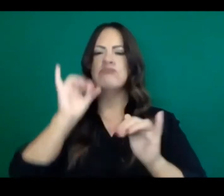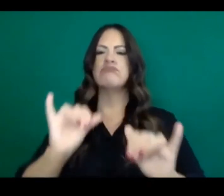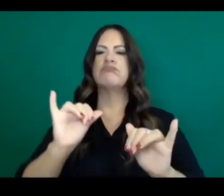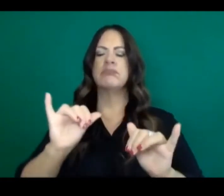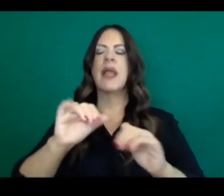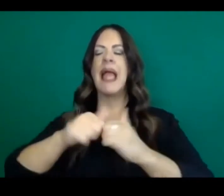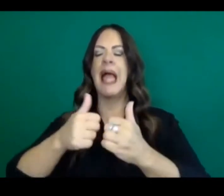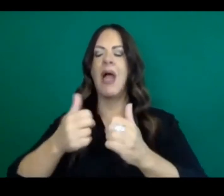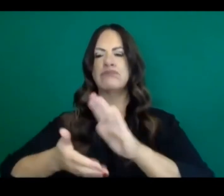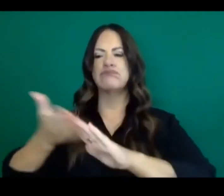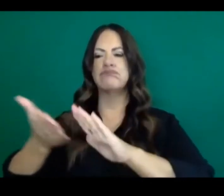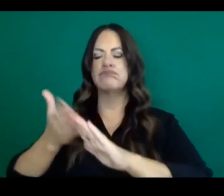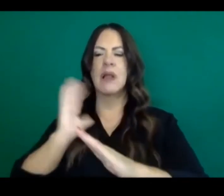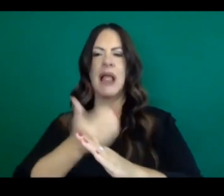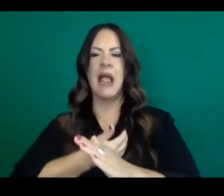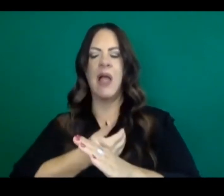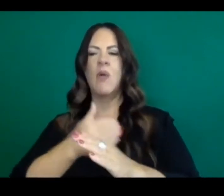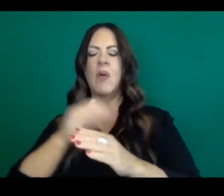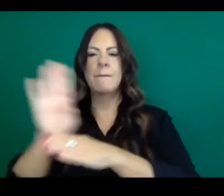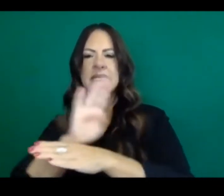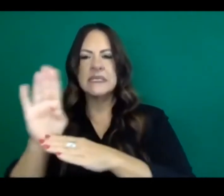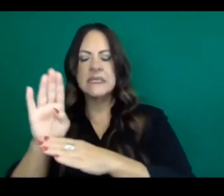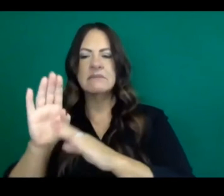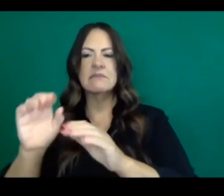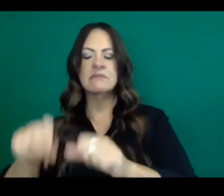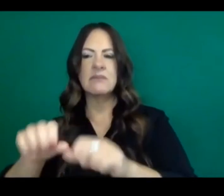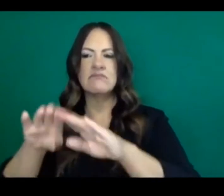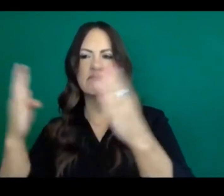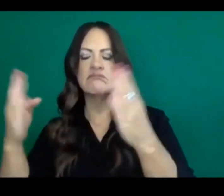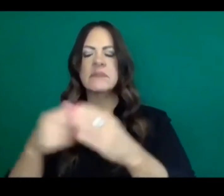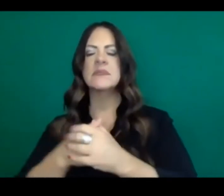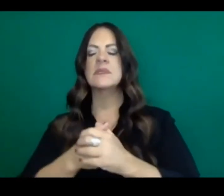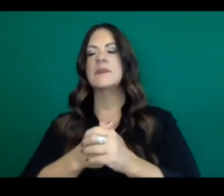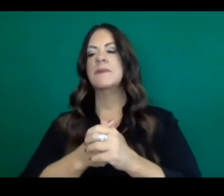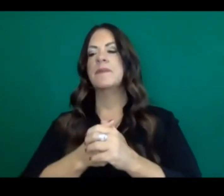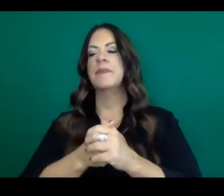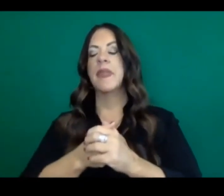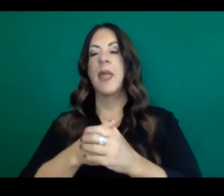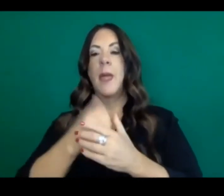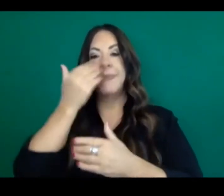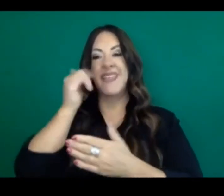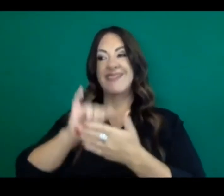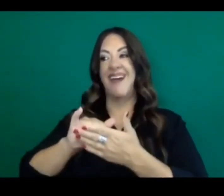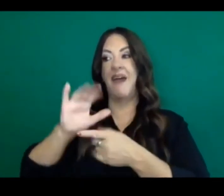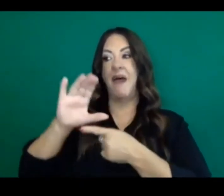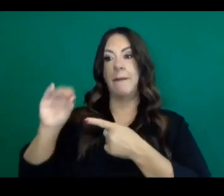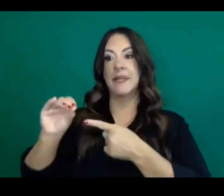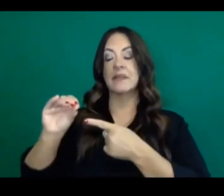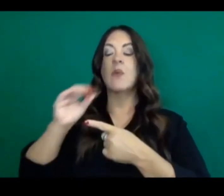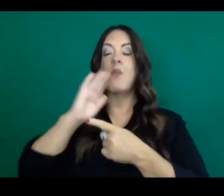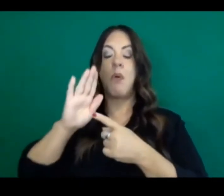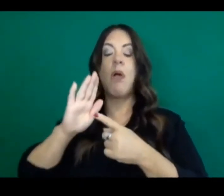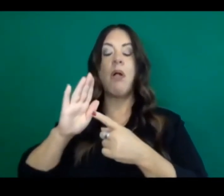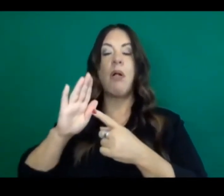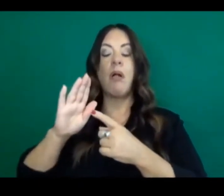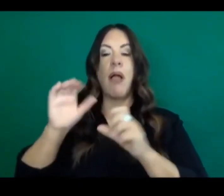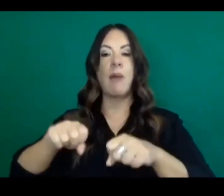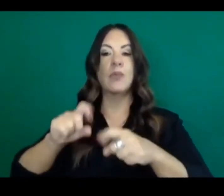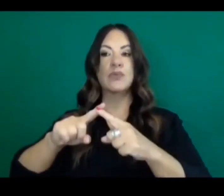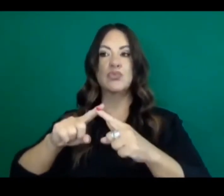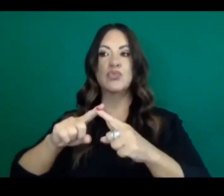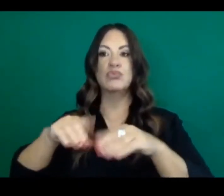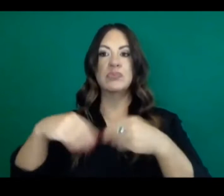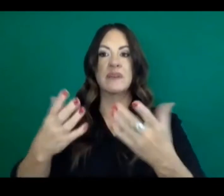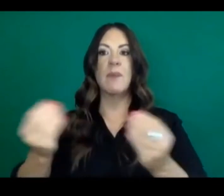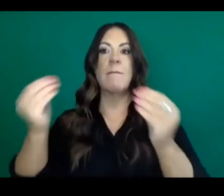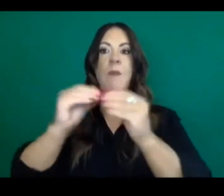of our business sectors. But along with that large number of tests happening in the state, we